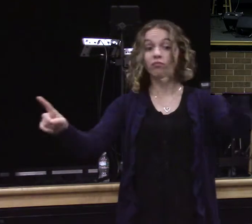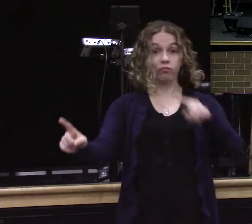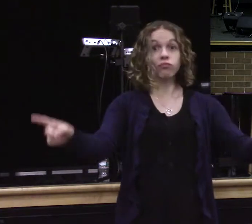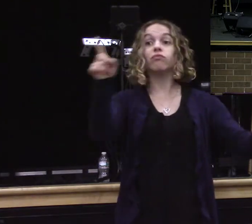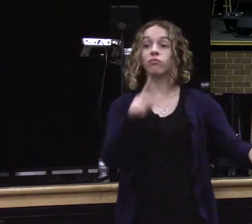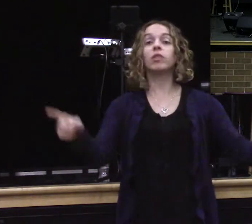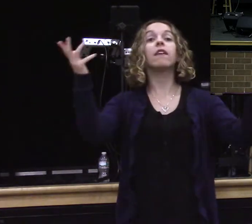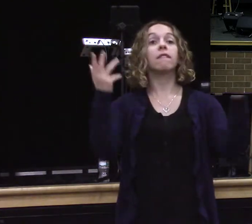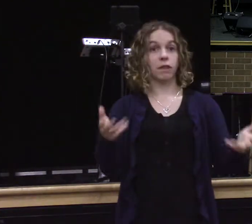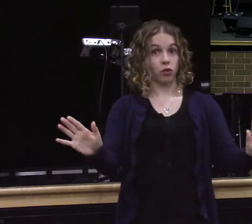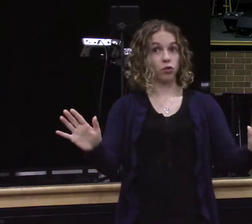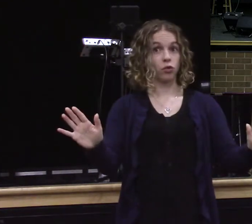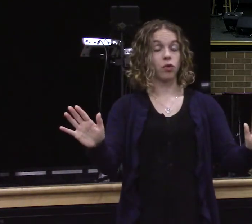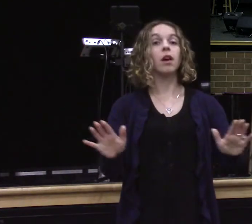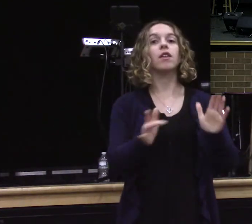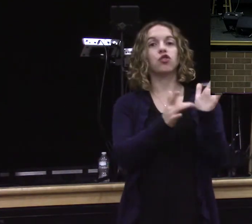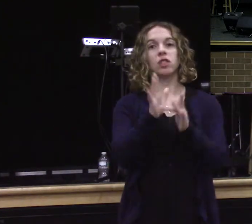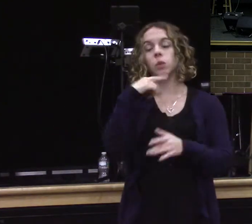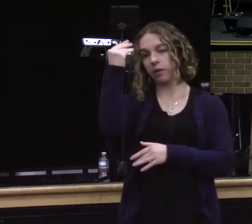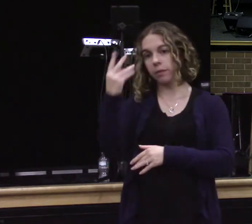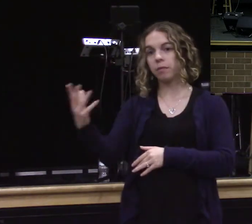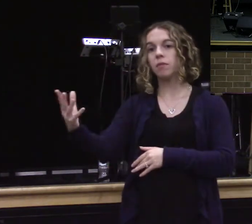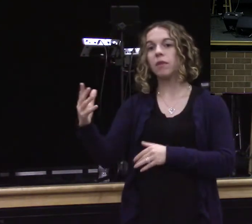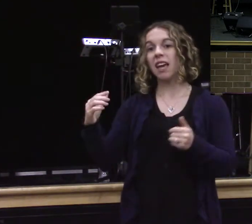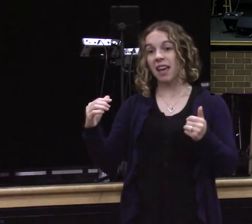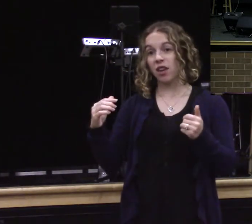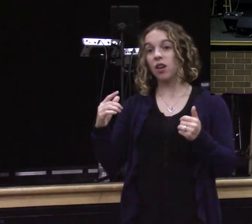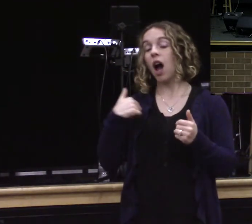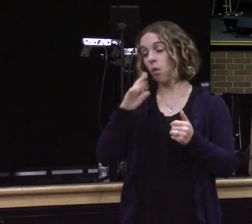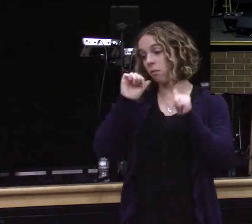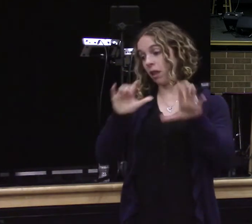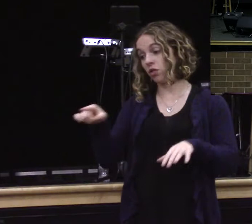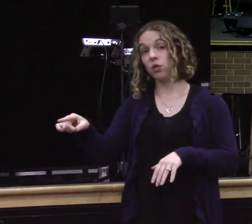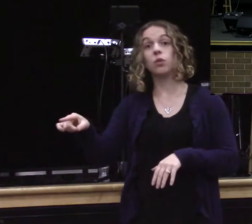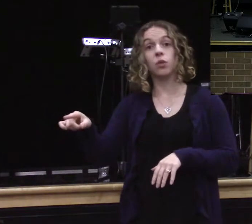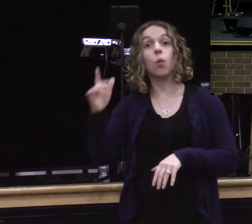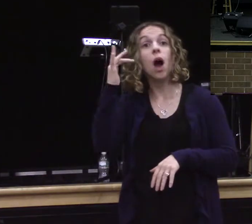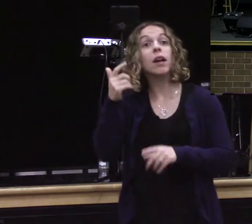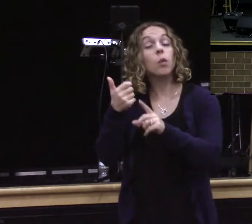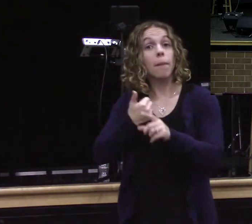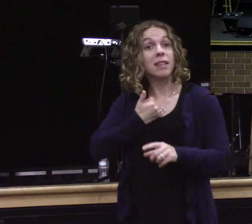And he'll be very specific. And this is what he says. For I was hungry.